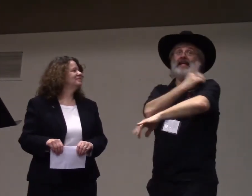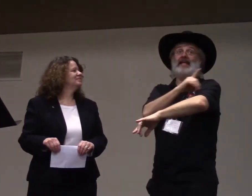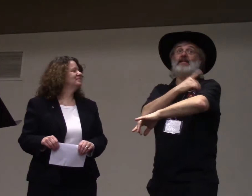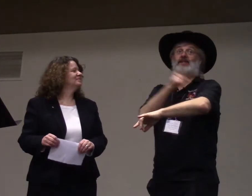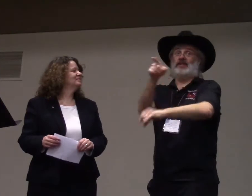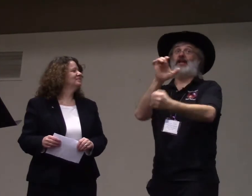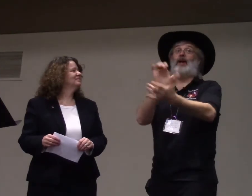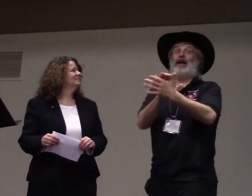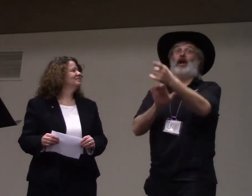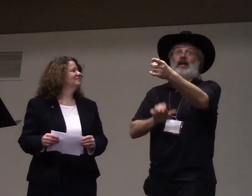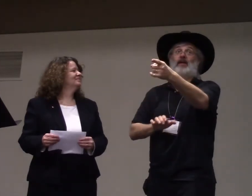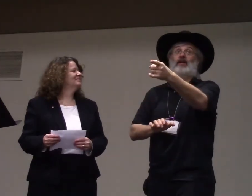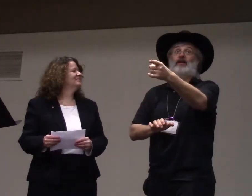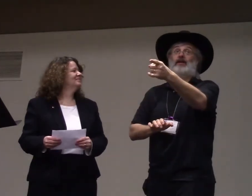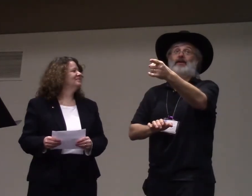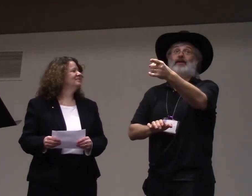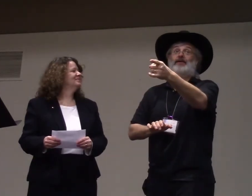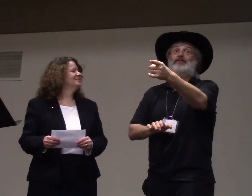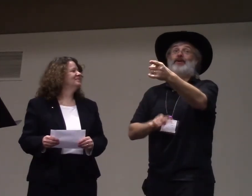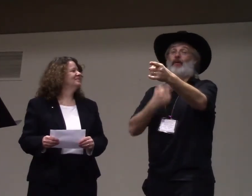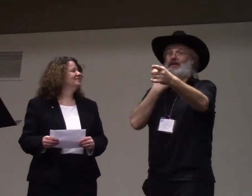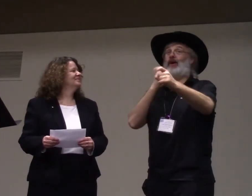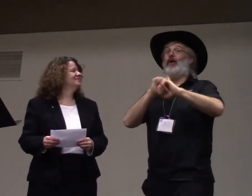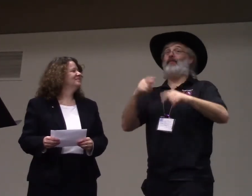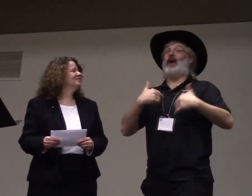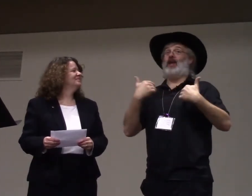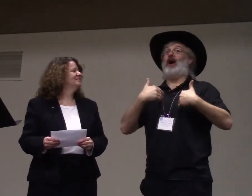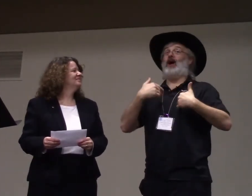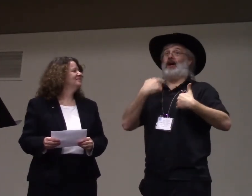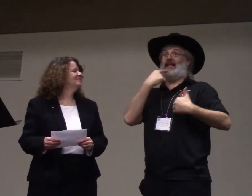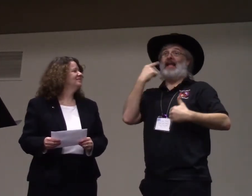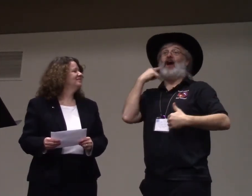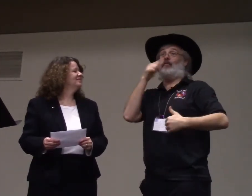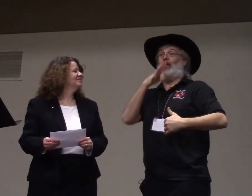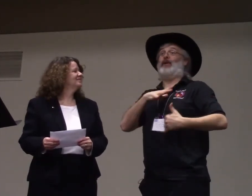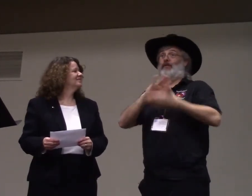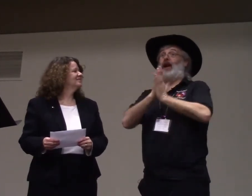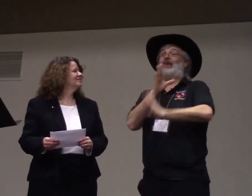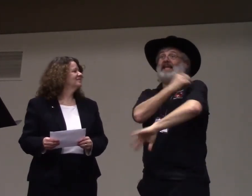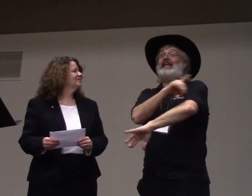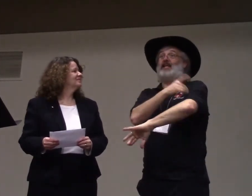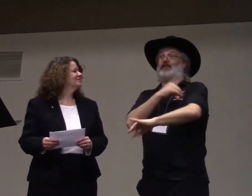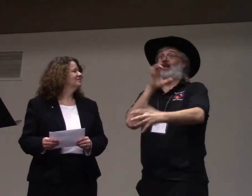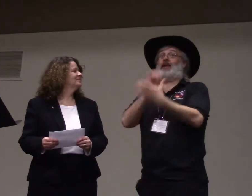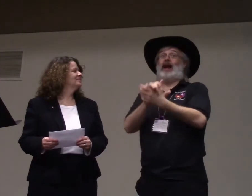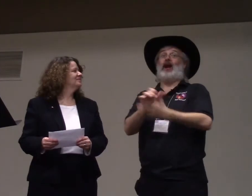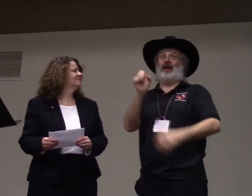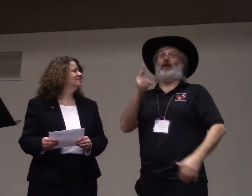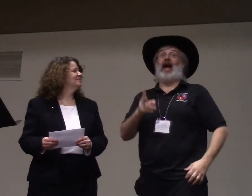deaconess. And she got married. So, with all of our young, down women, you become a deaconess, you're going to get married. Okay?